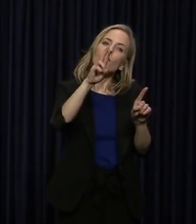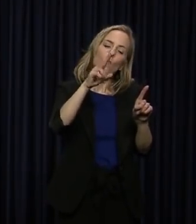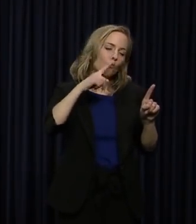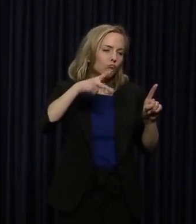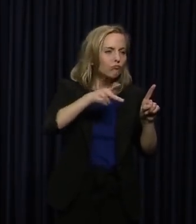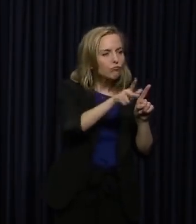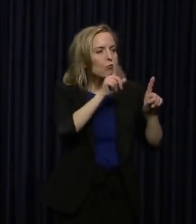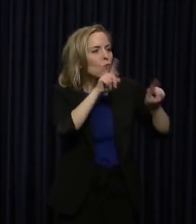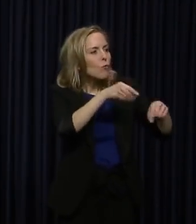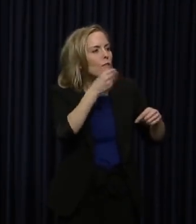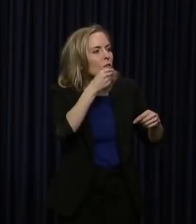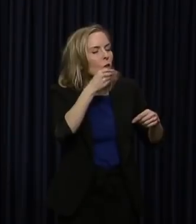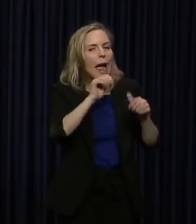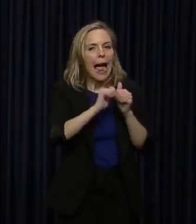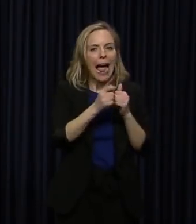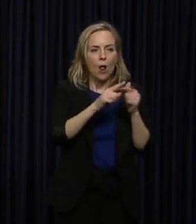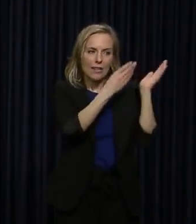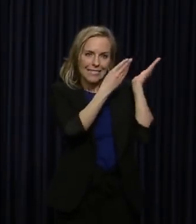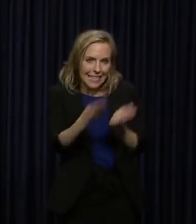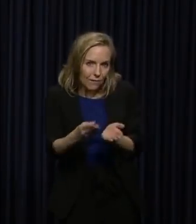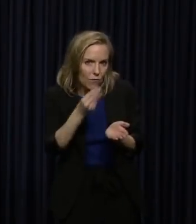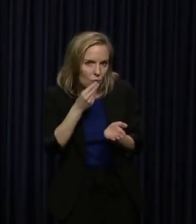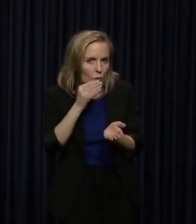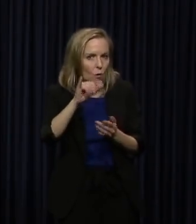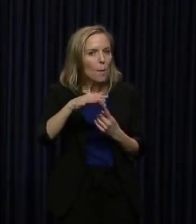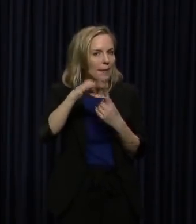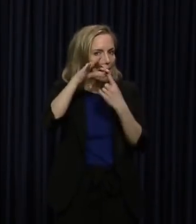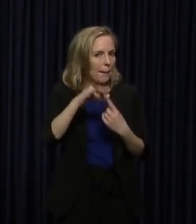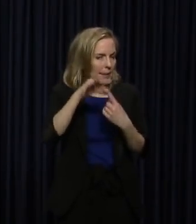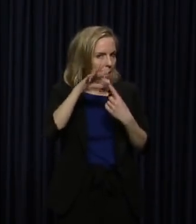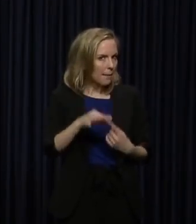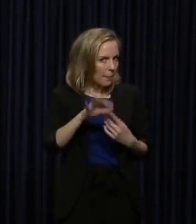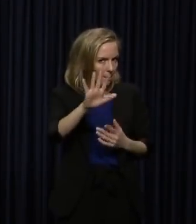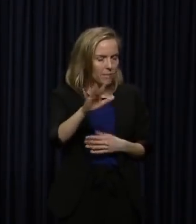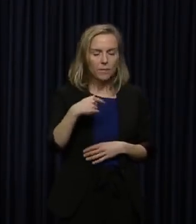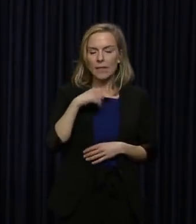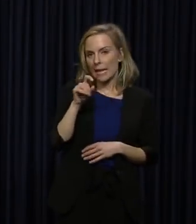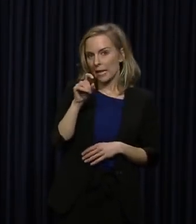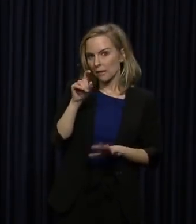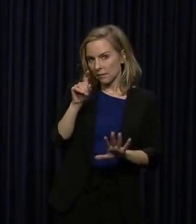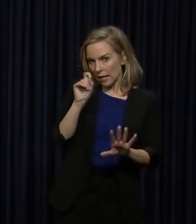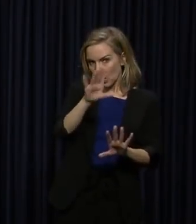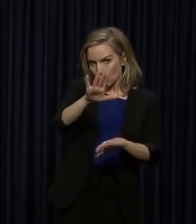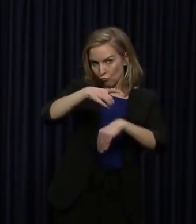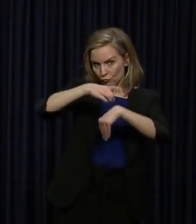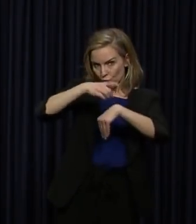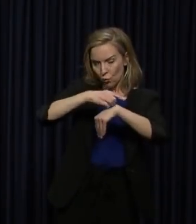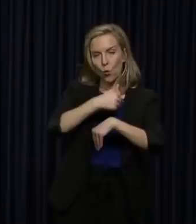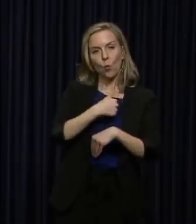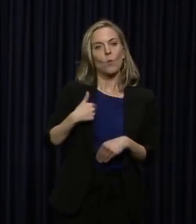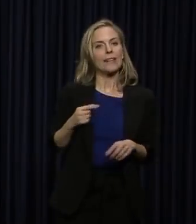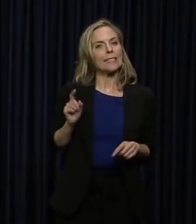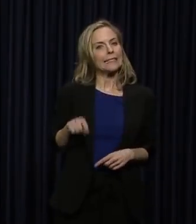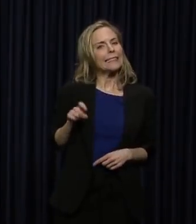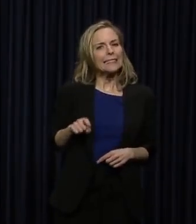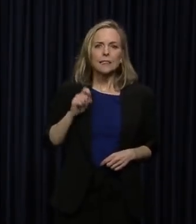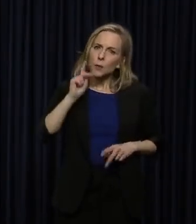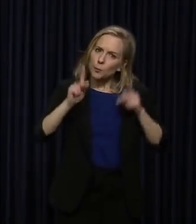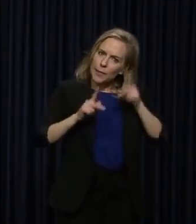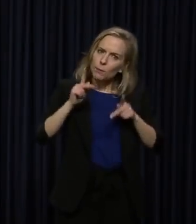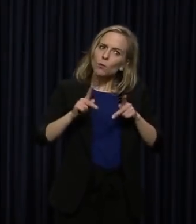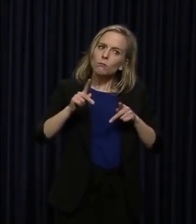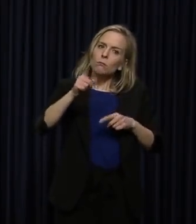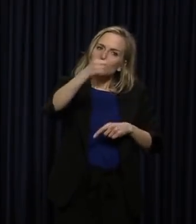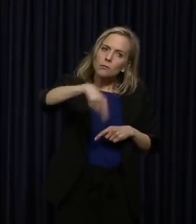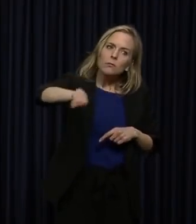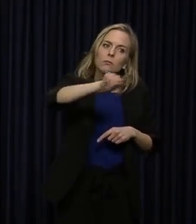that's done, and for delivery. And let me ask, again, as part of our duty, we need folks that